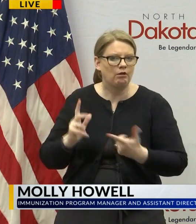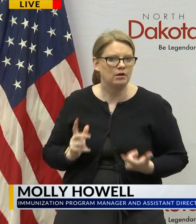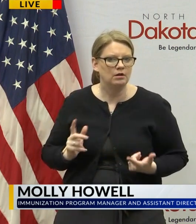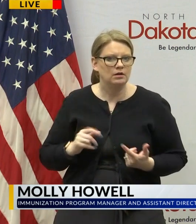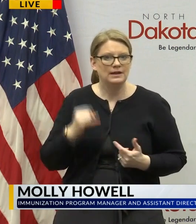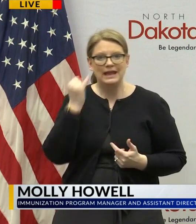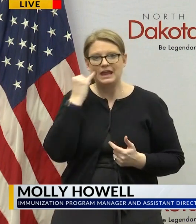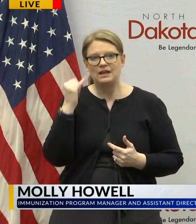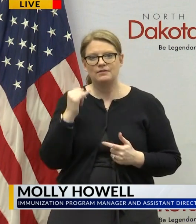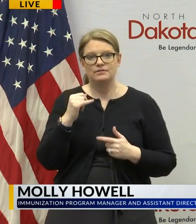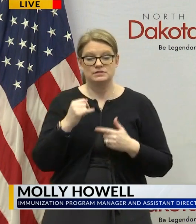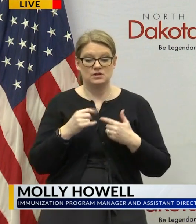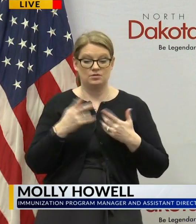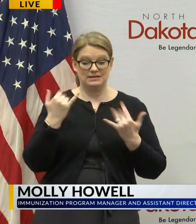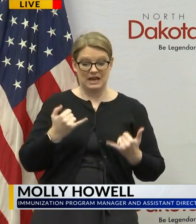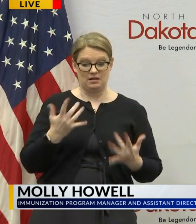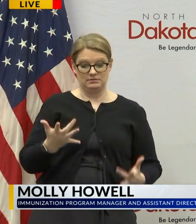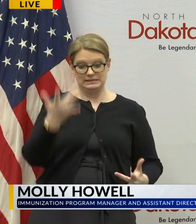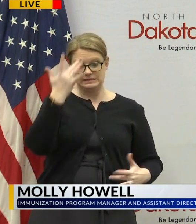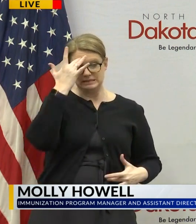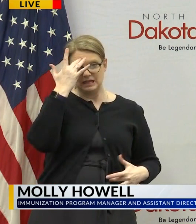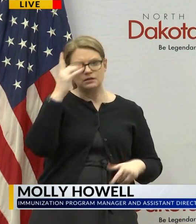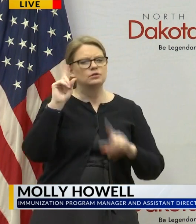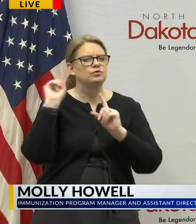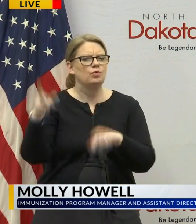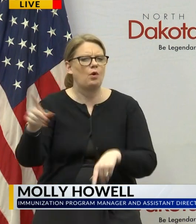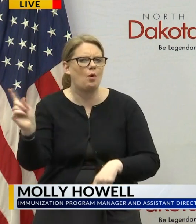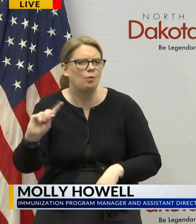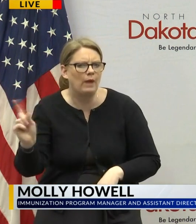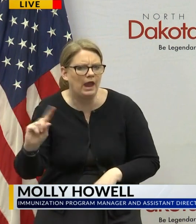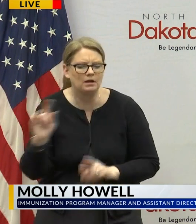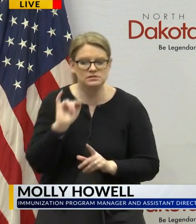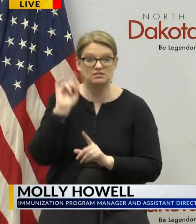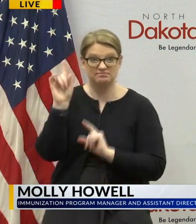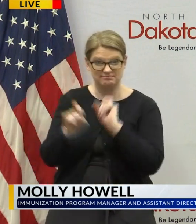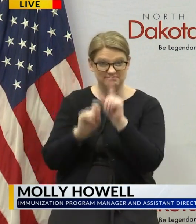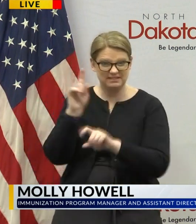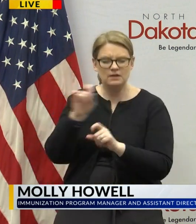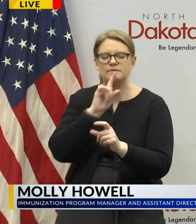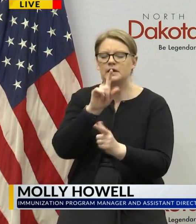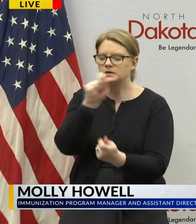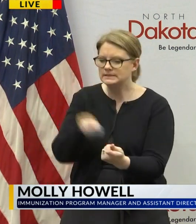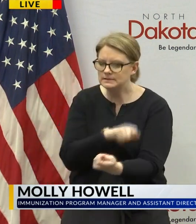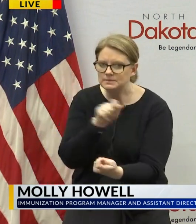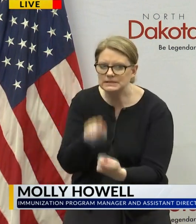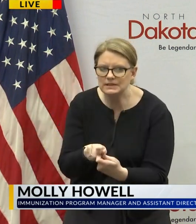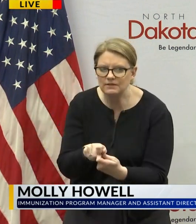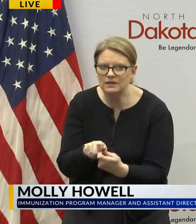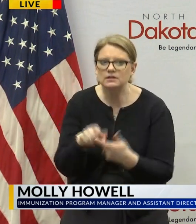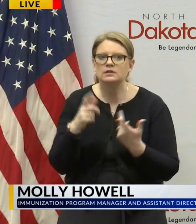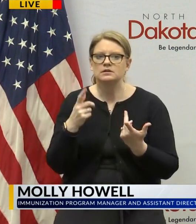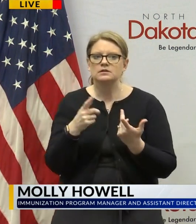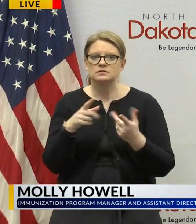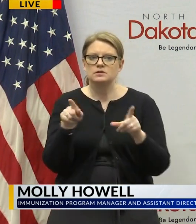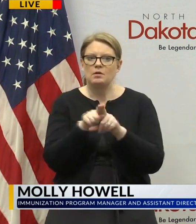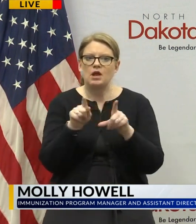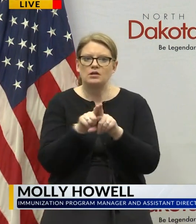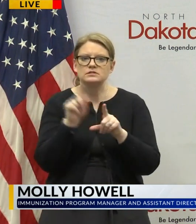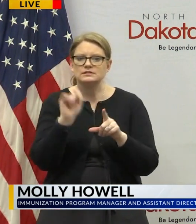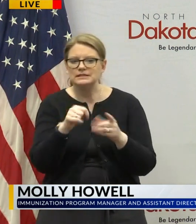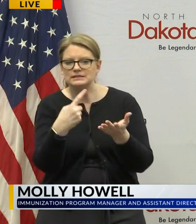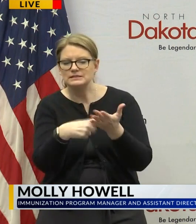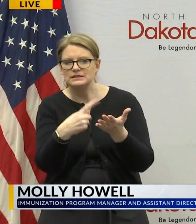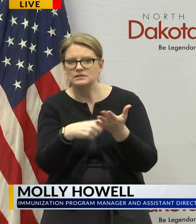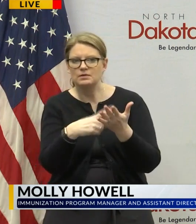they've been anywhere since they've been sick and that's so we can identify close contacts or areas of concern that we need to follow up on